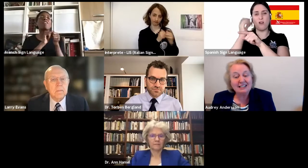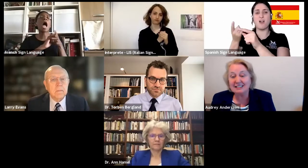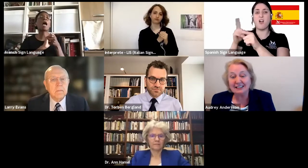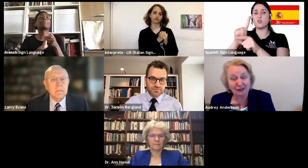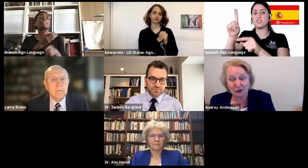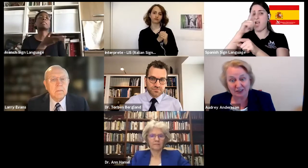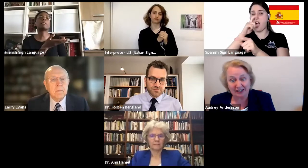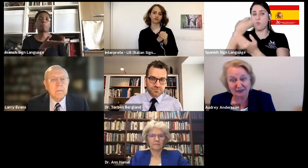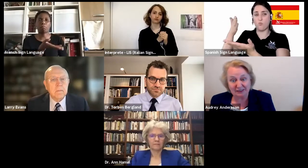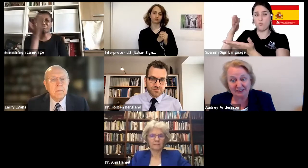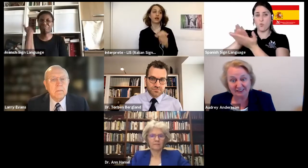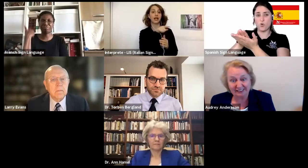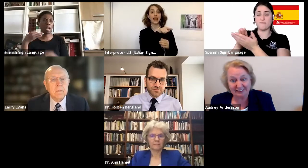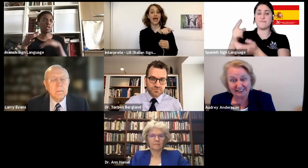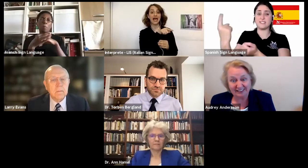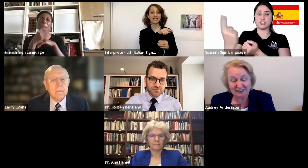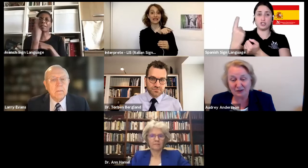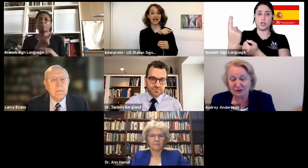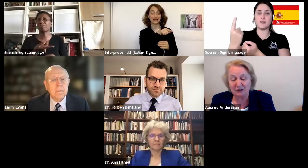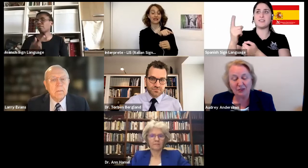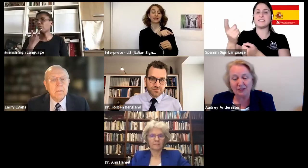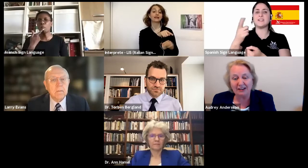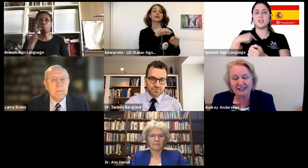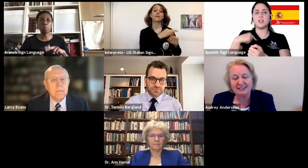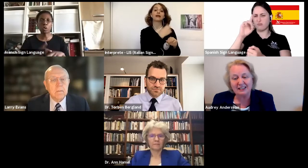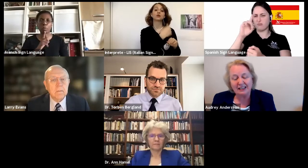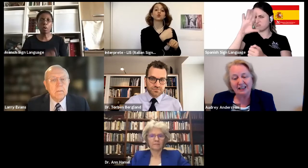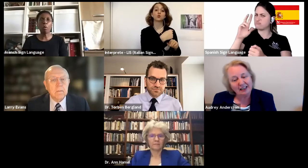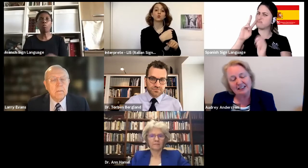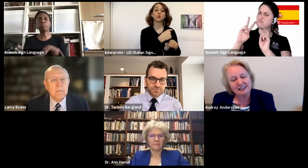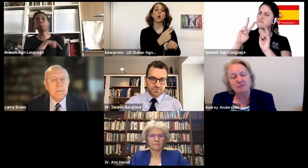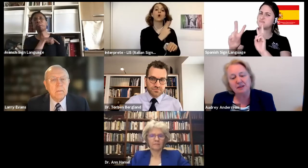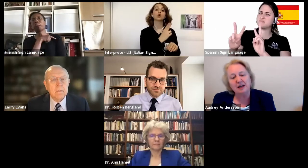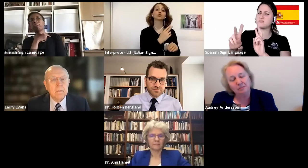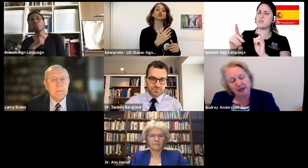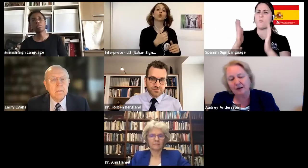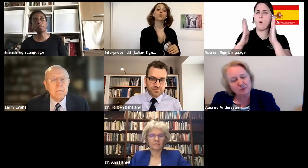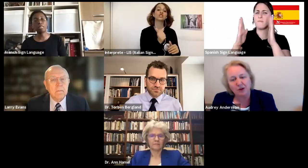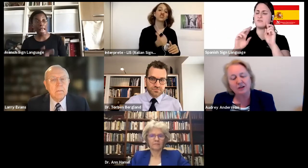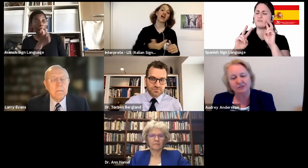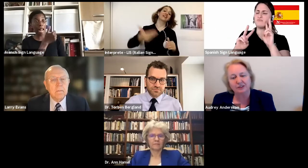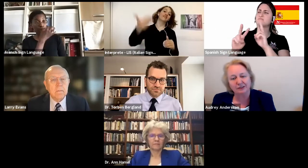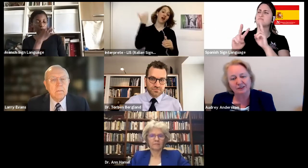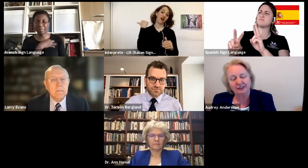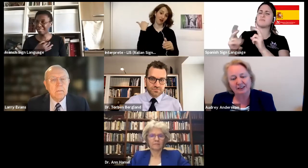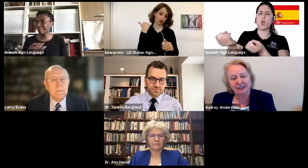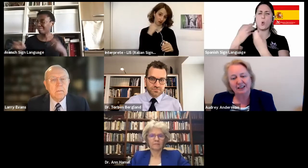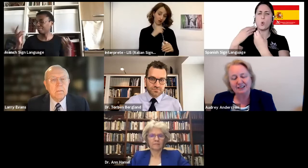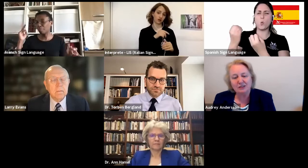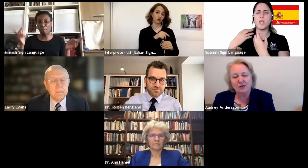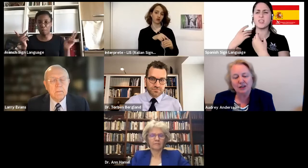I still get caught out. So, you know, there is, it is something that becomes part of you.